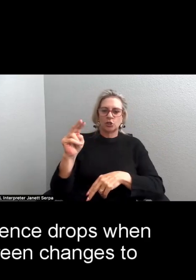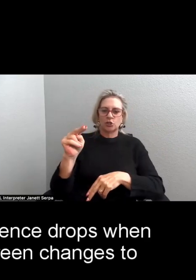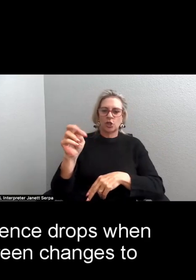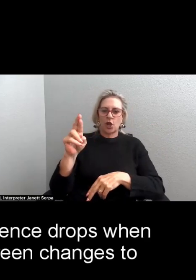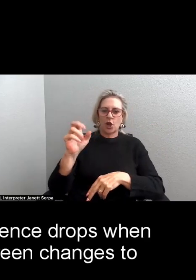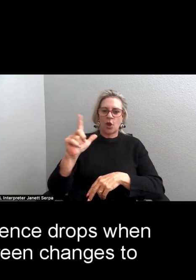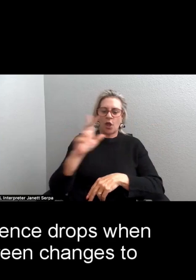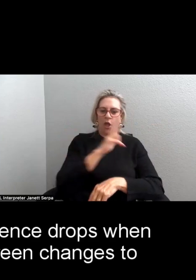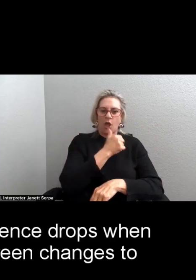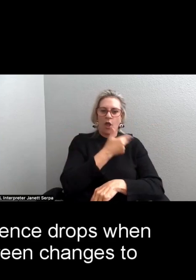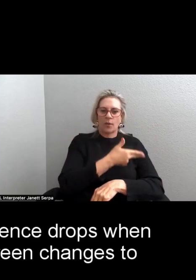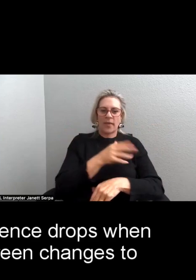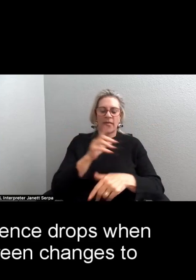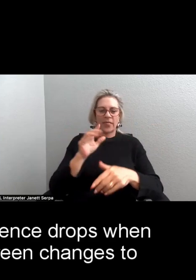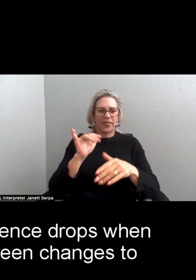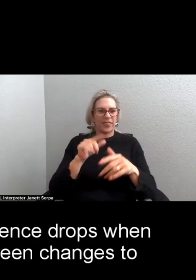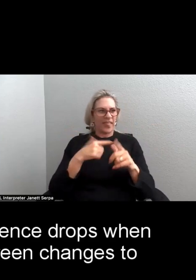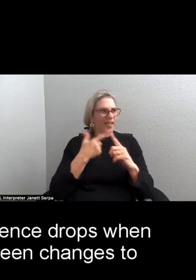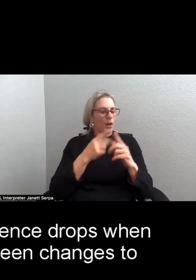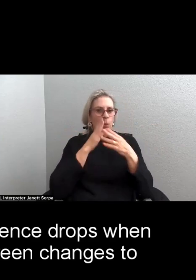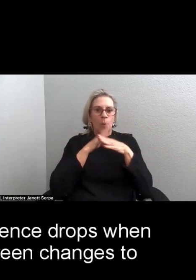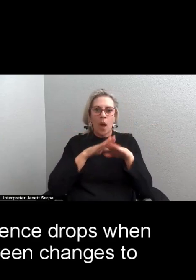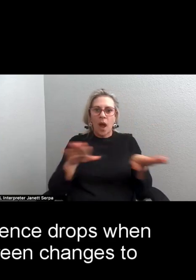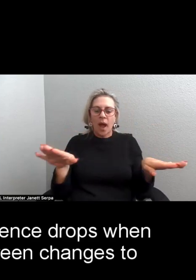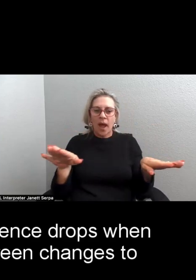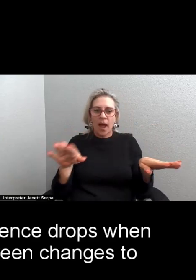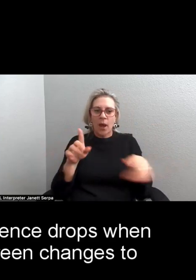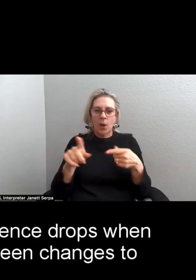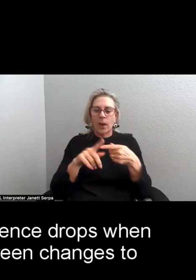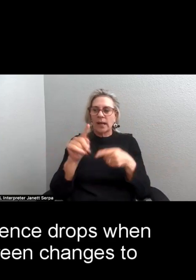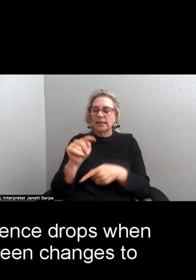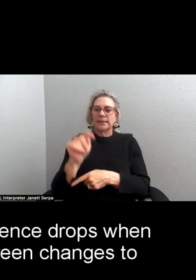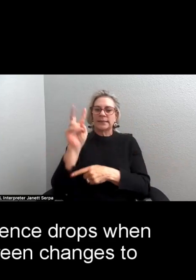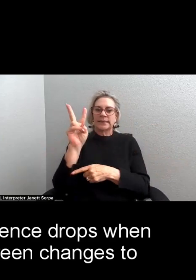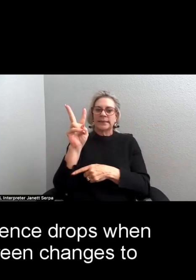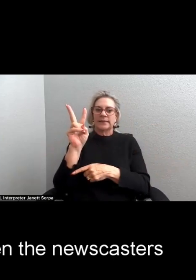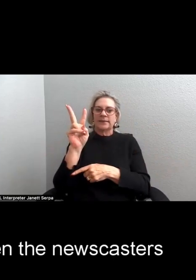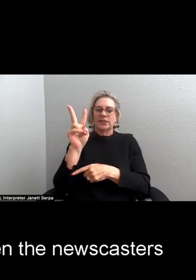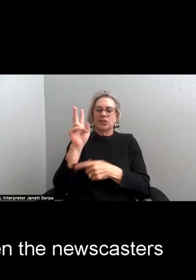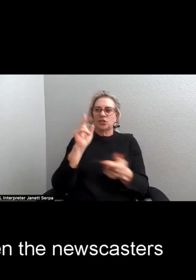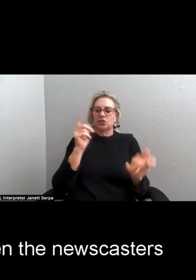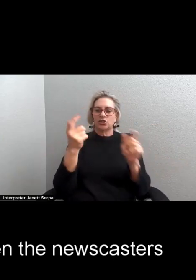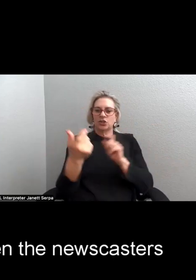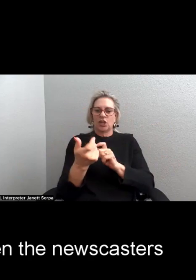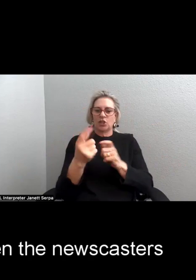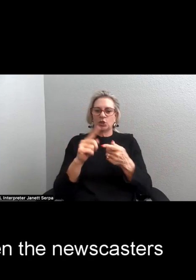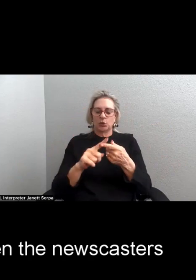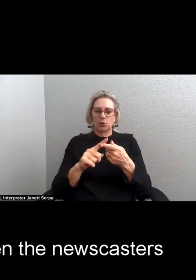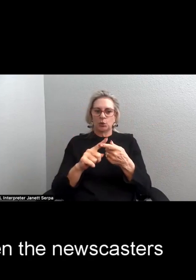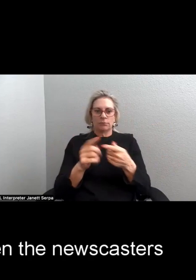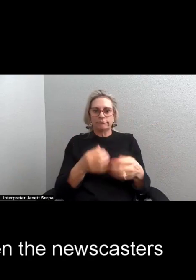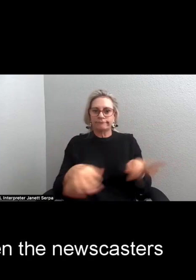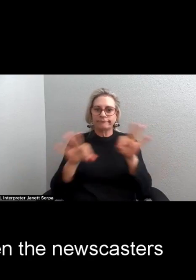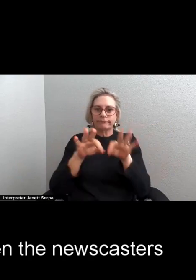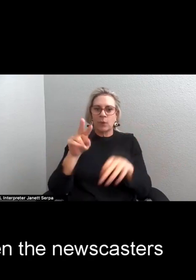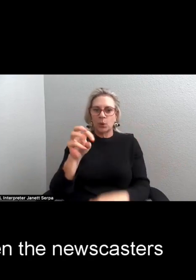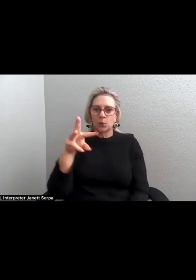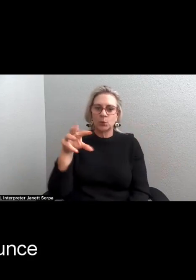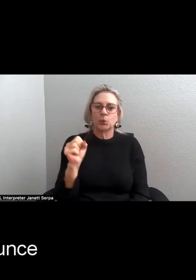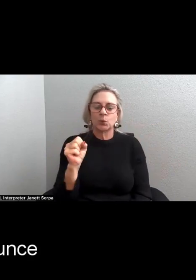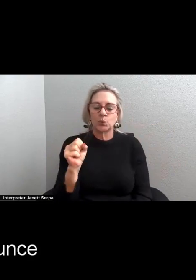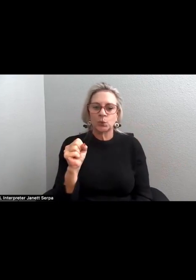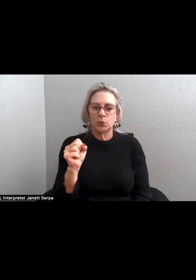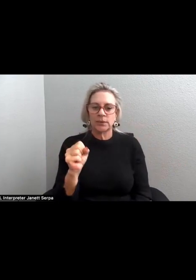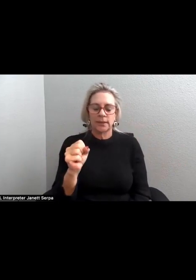blanket of silence drops when the television screen changes to breaking news, when the newscasters